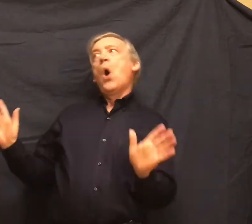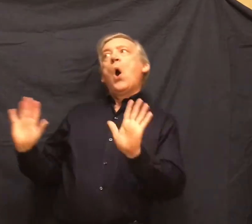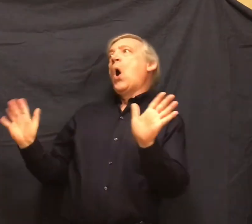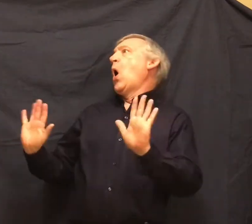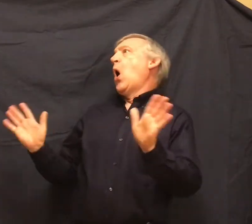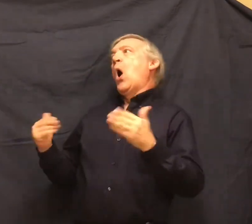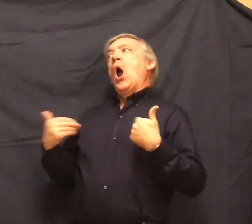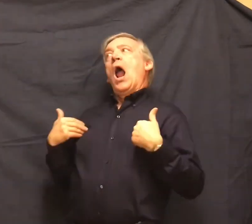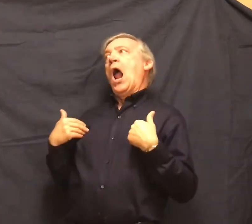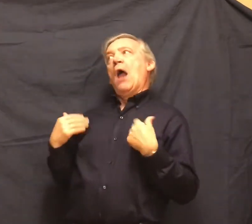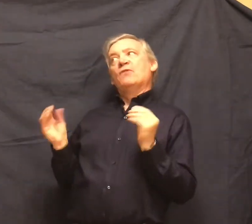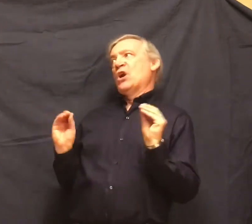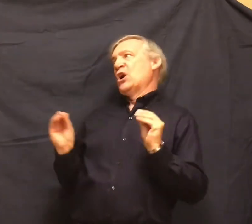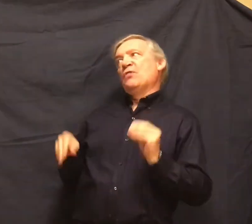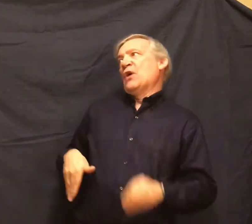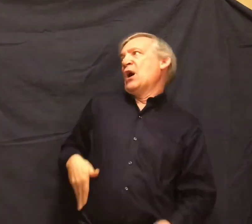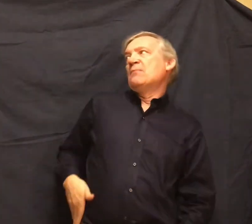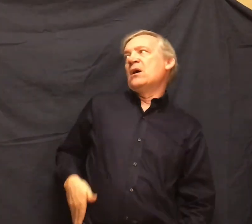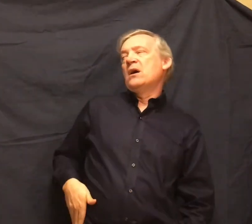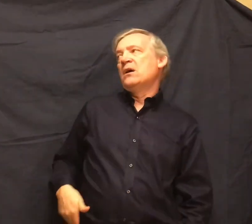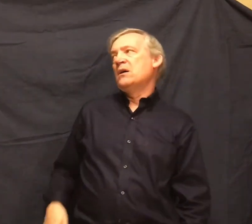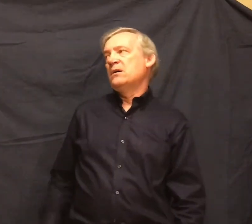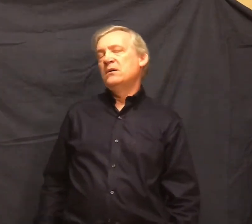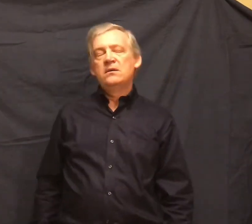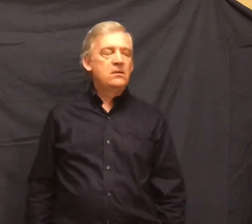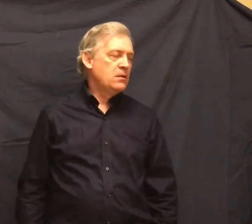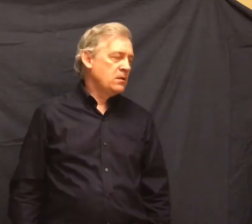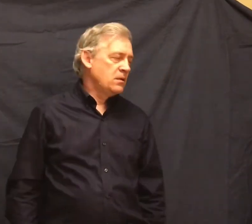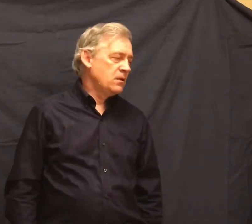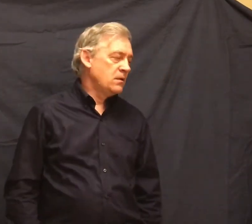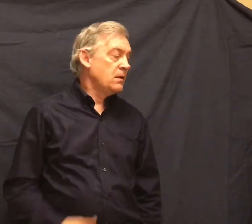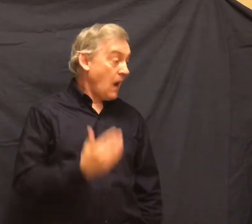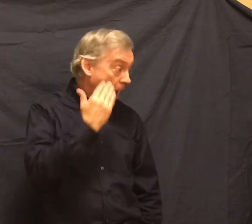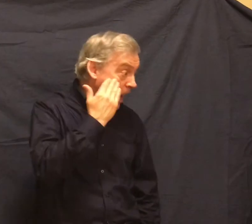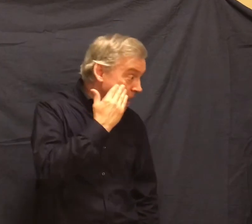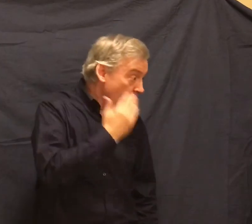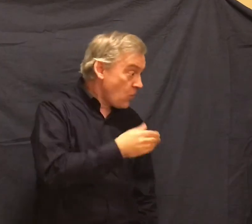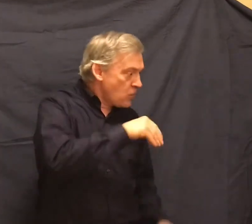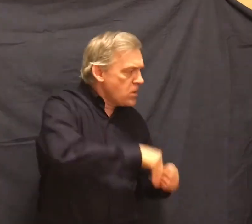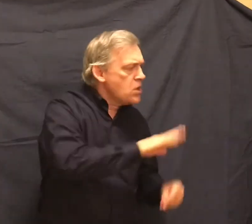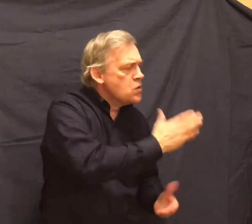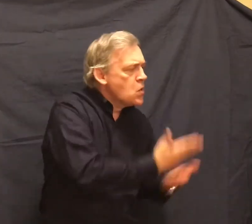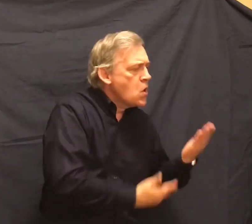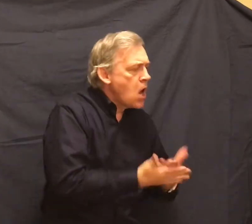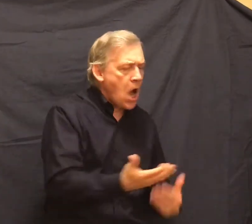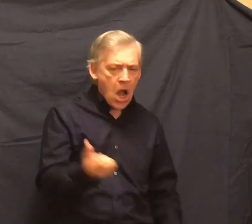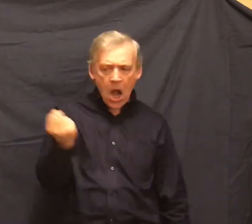cleverly. I know there ain't. You got it in your hand. What you got in your hand hiding it?